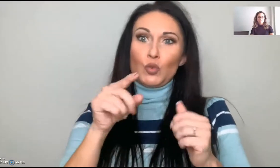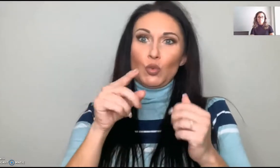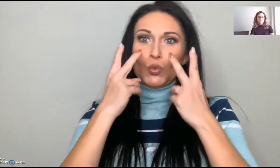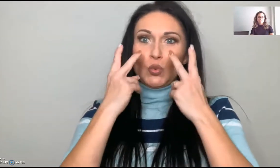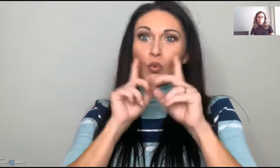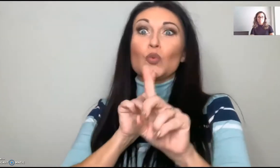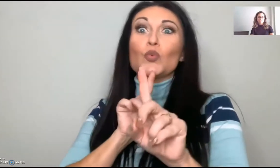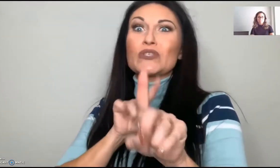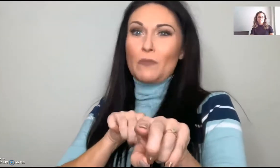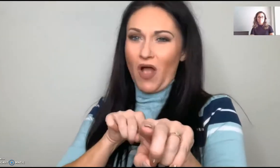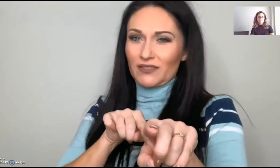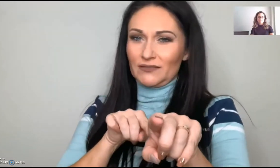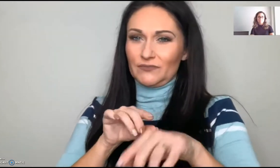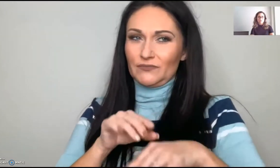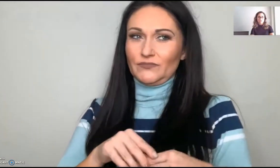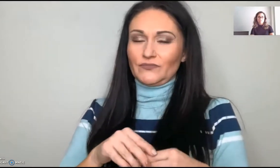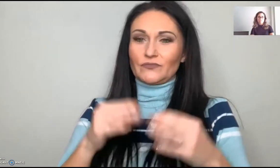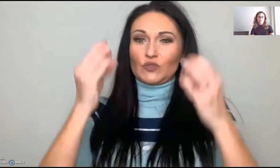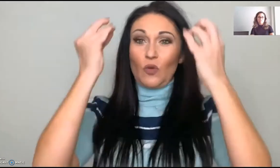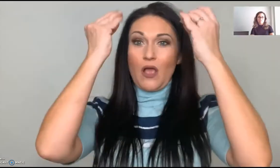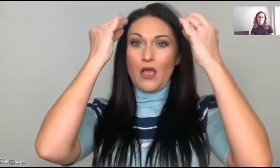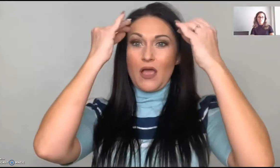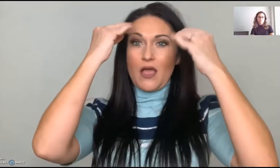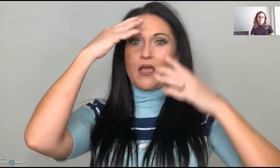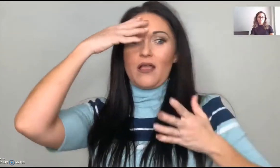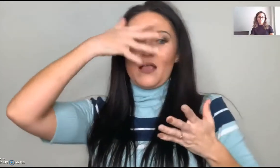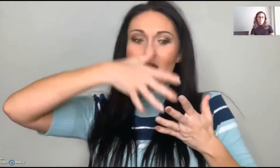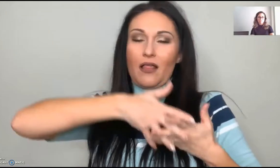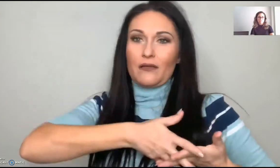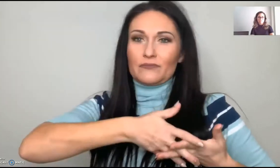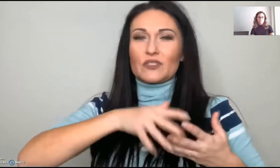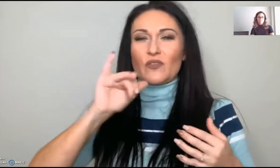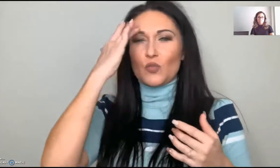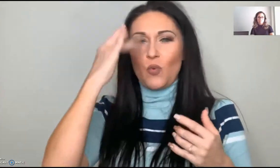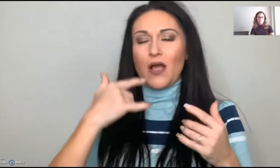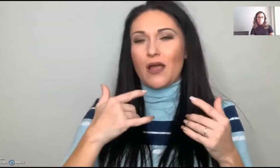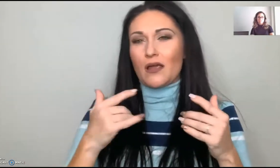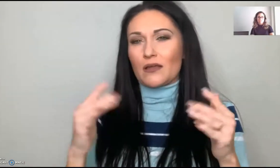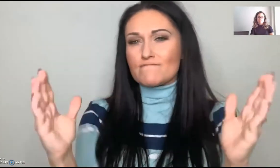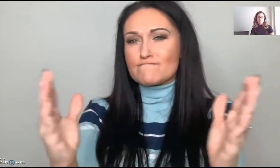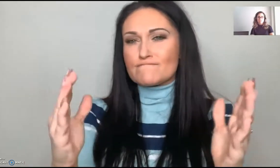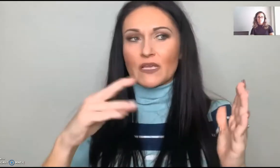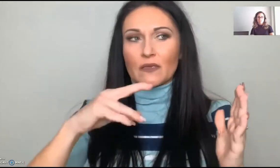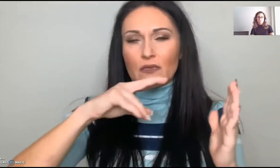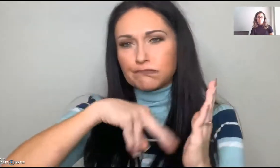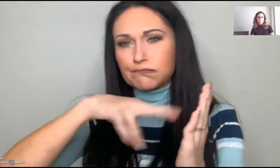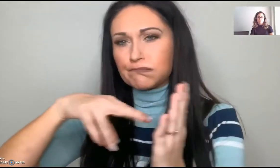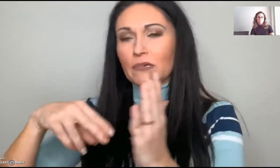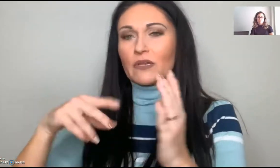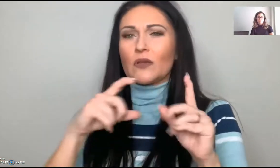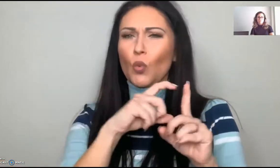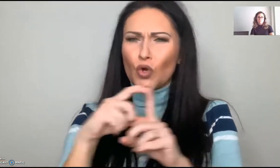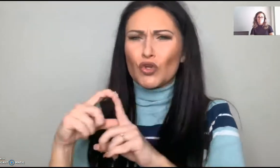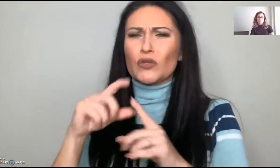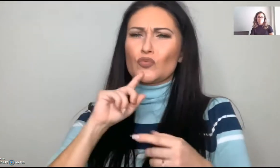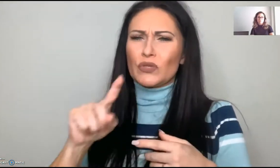Really, he's a big part of how you respond. If you think about it and you're just rooted in the word